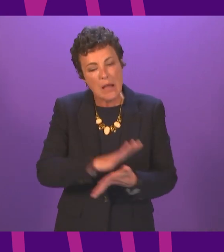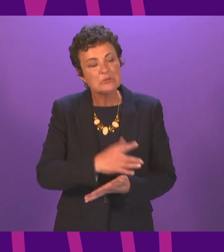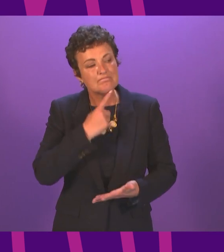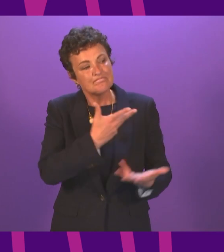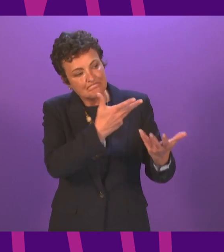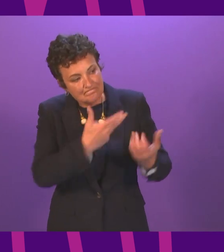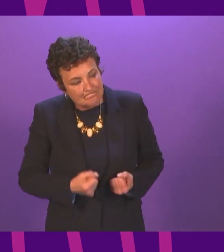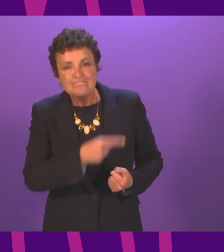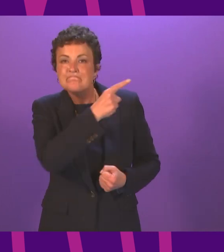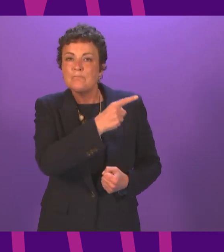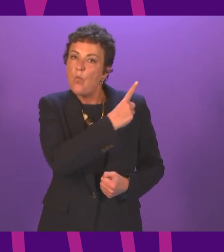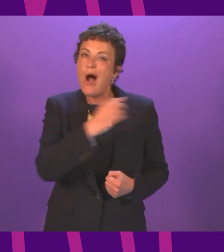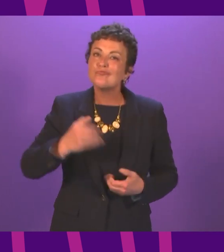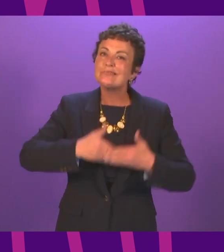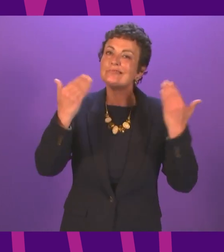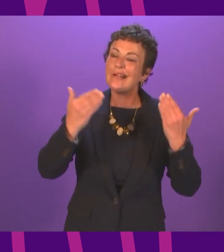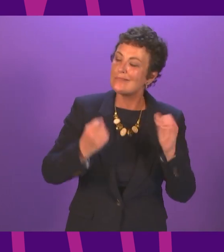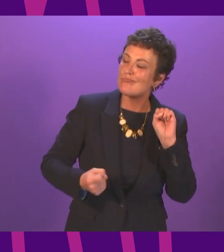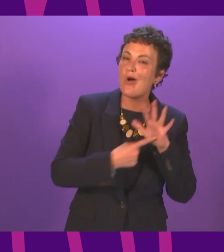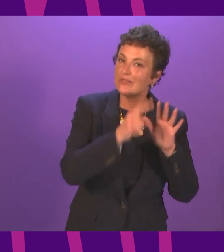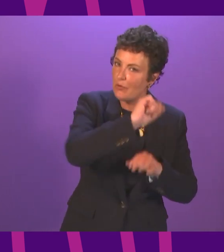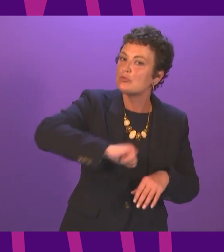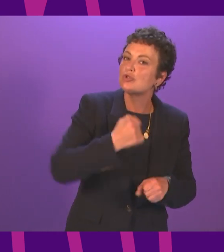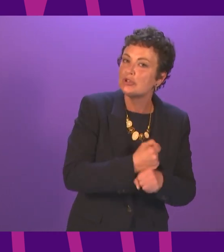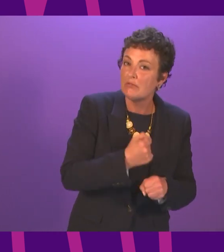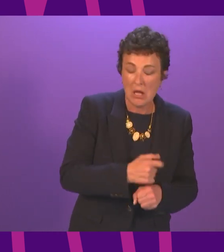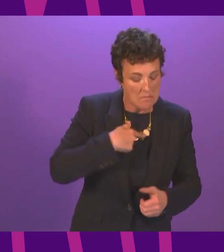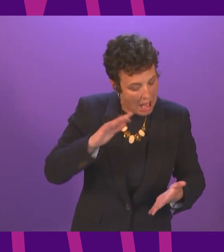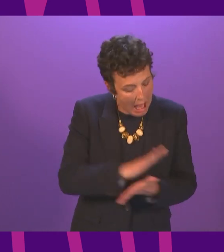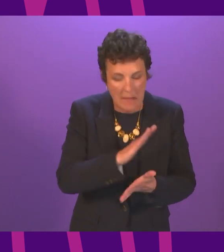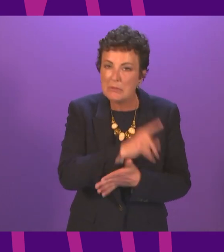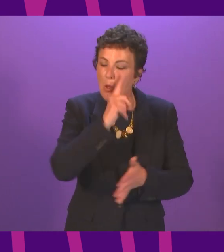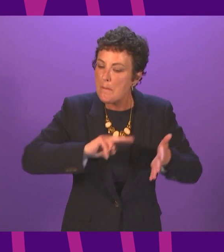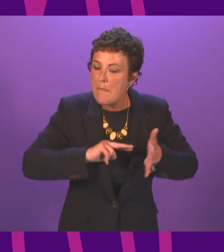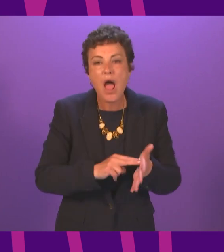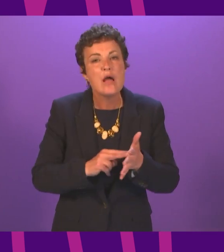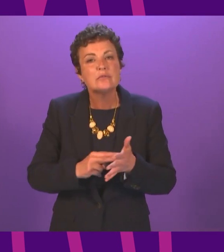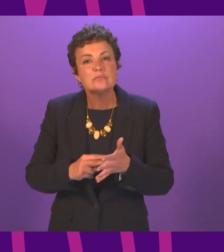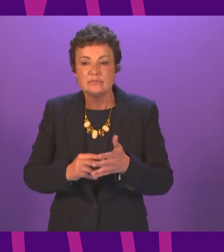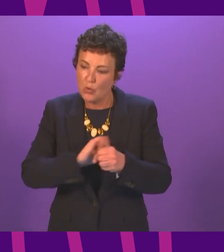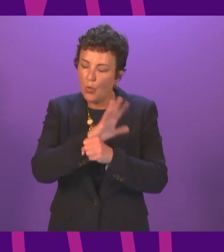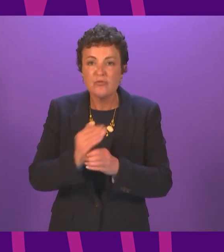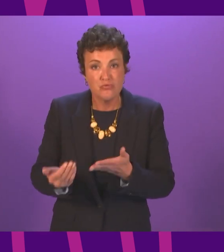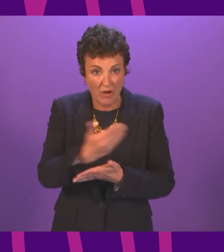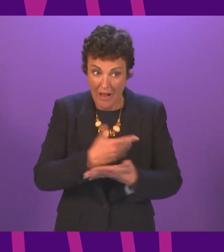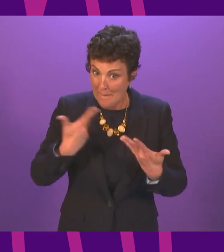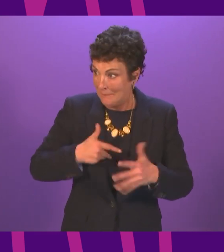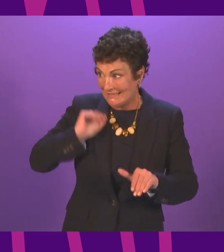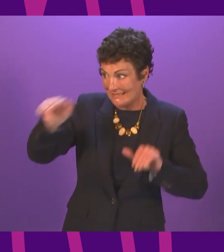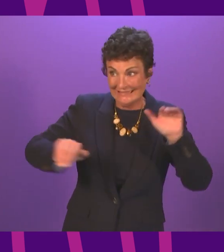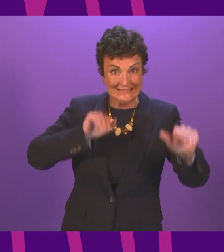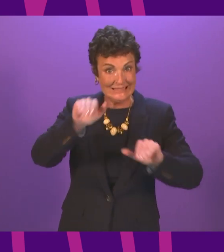I welcome the cross party group on COVID recovery and I have already reached out to councillors in East Lothian to work with me